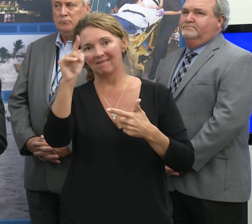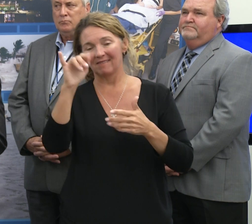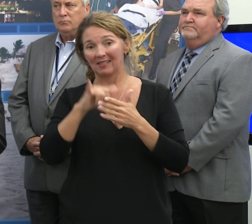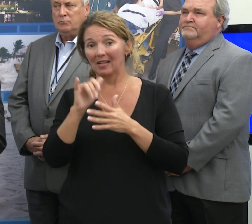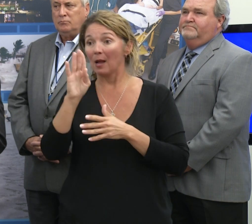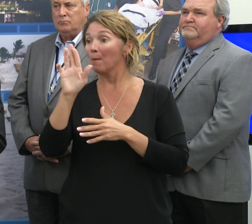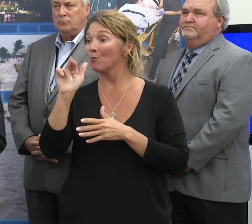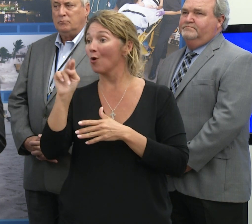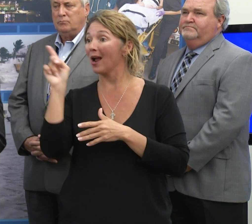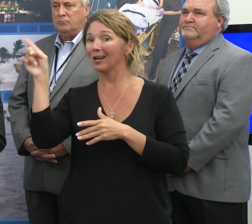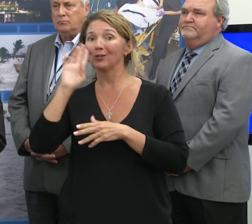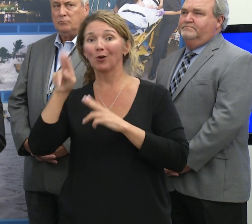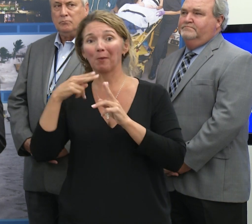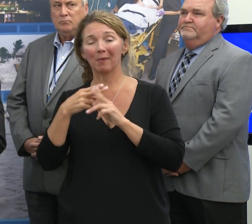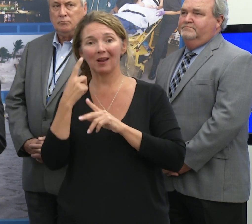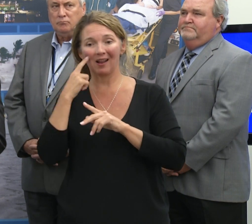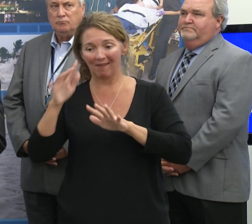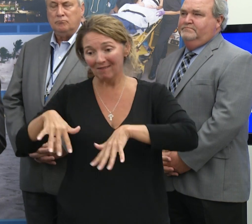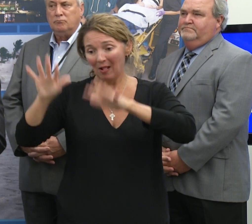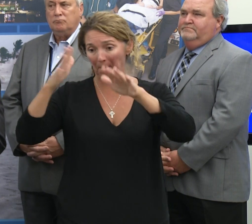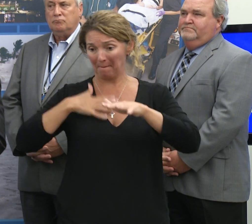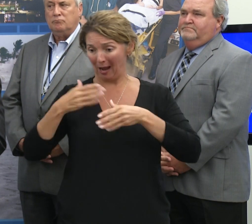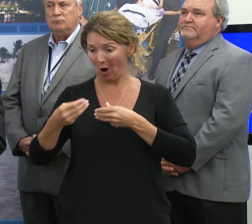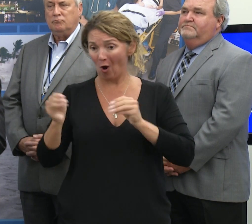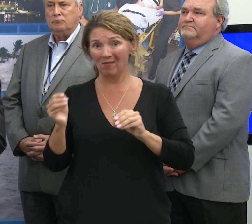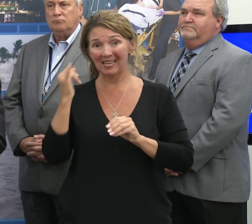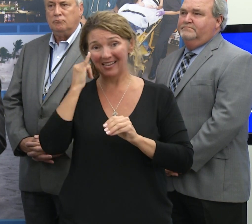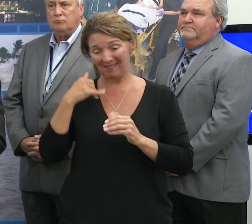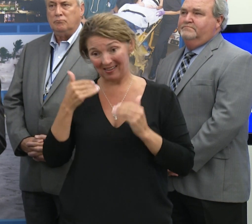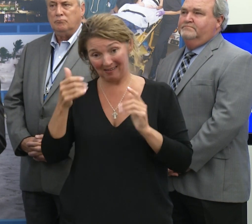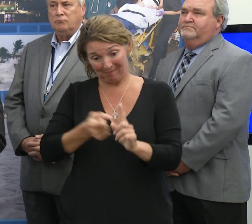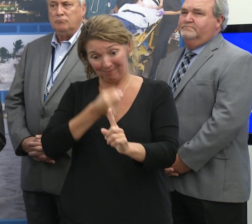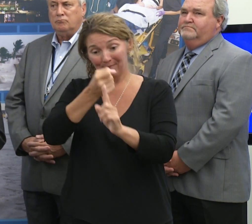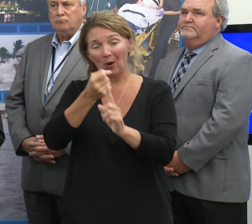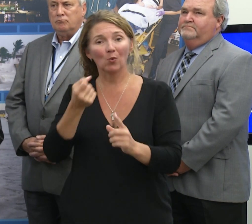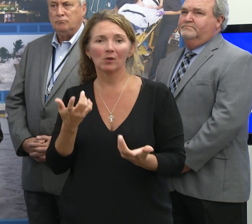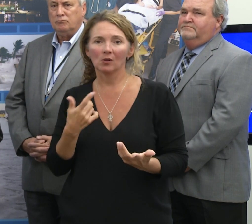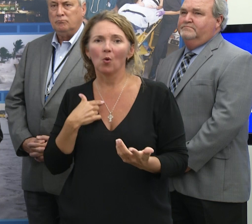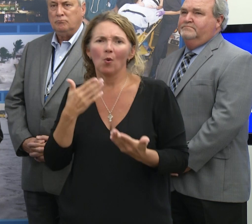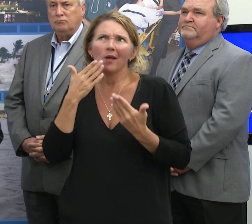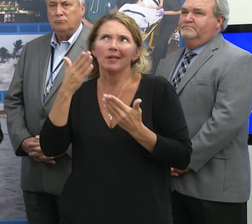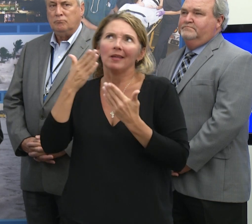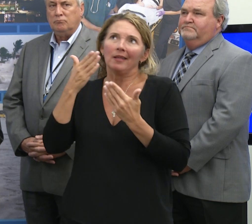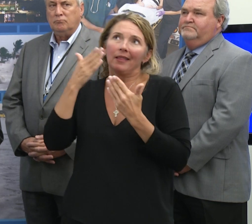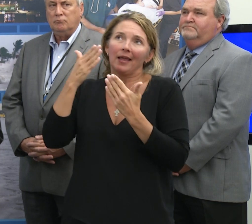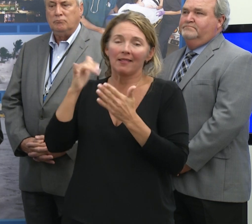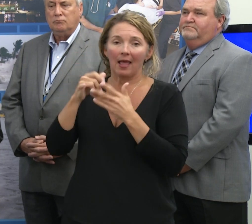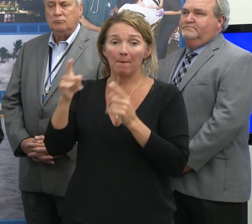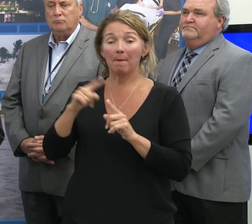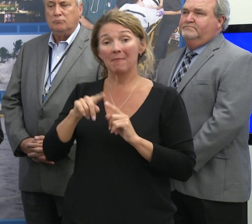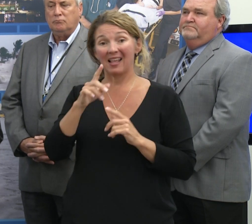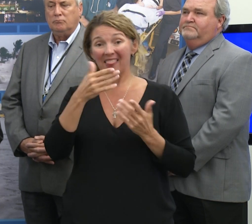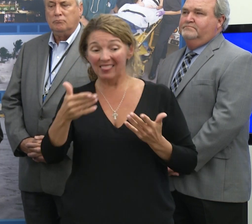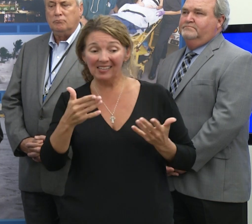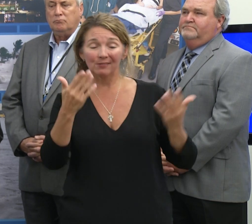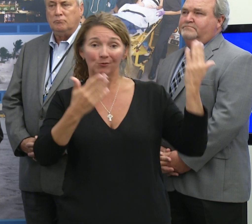that Brian talked about that would have flooded my office had we taken a direct hit. We can manage debris.